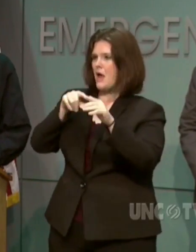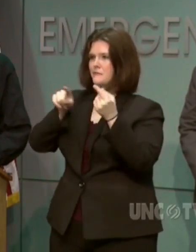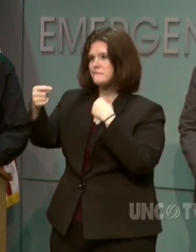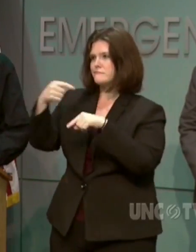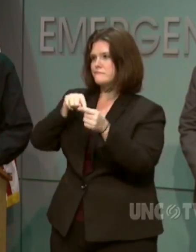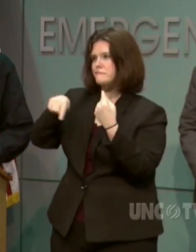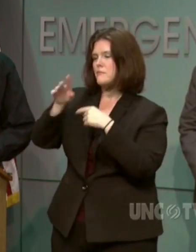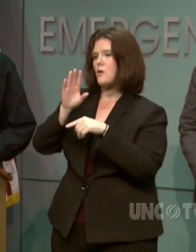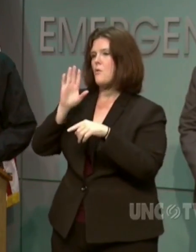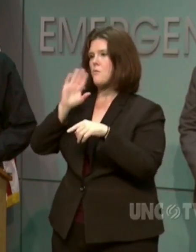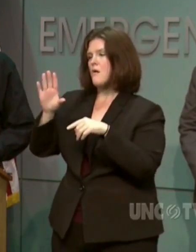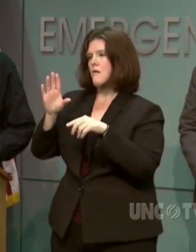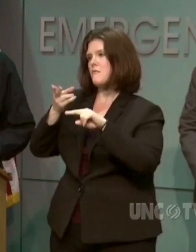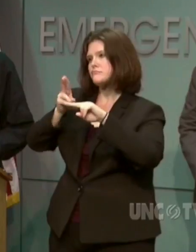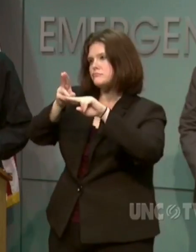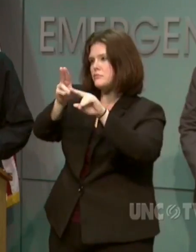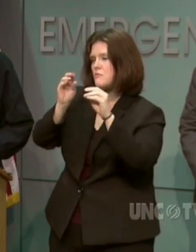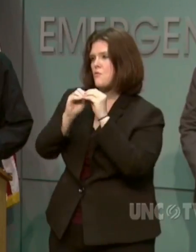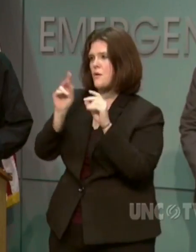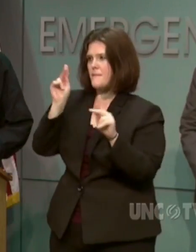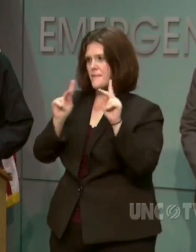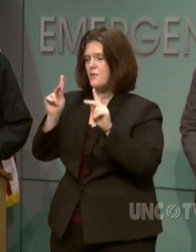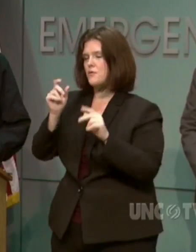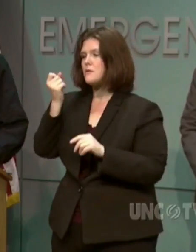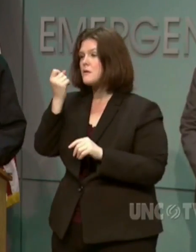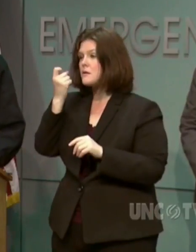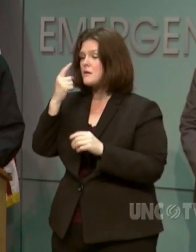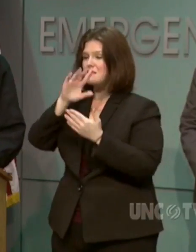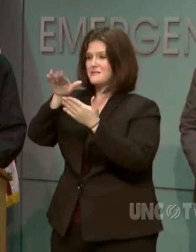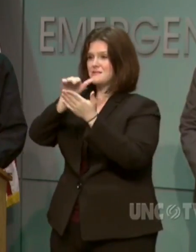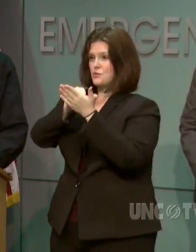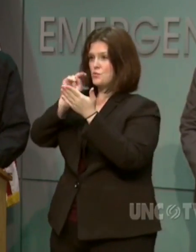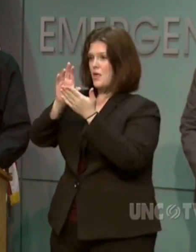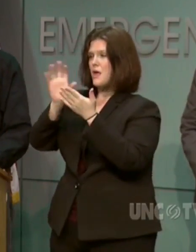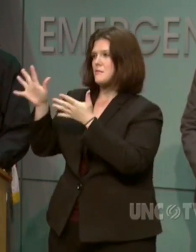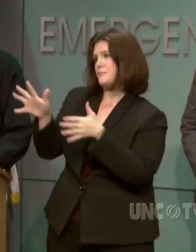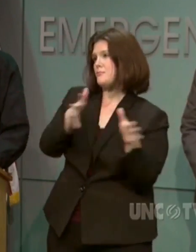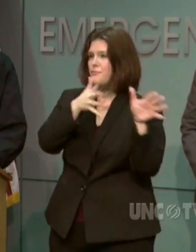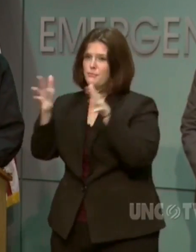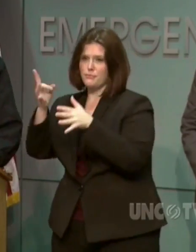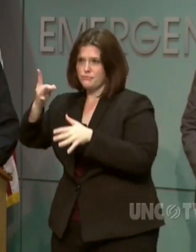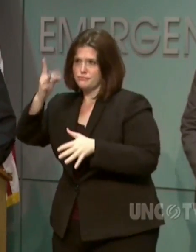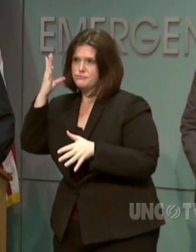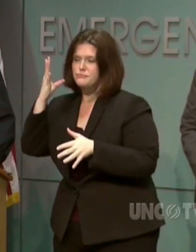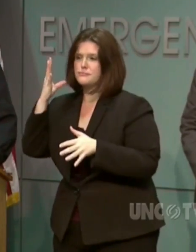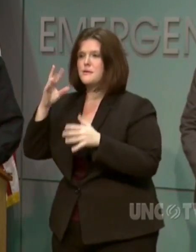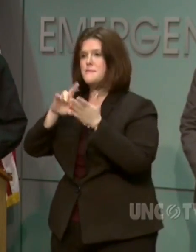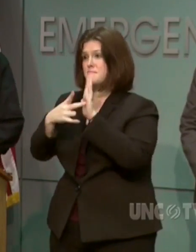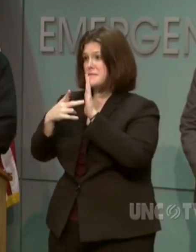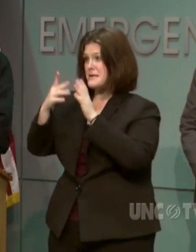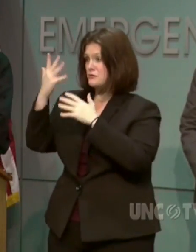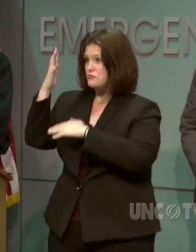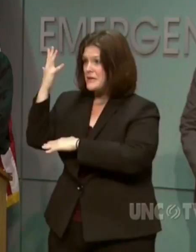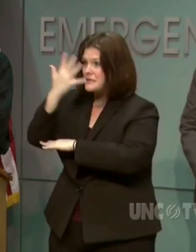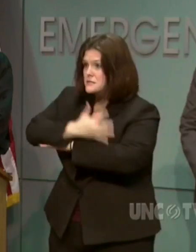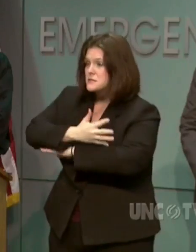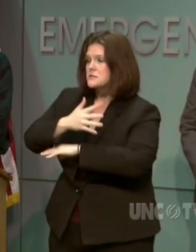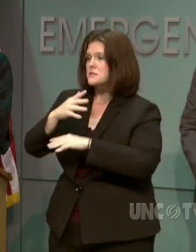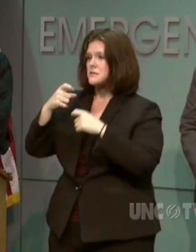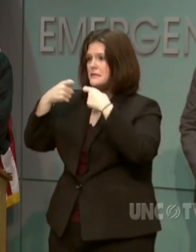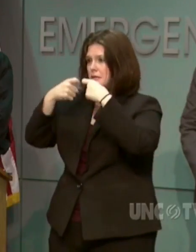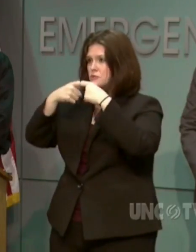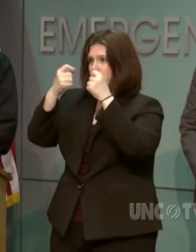High winds will pick up through central North Carolina today, putting trees, homes, and power lines at risk.